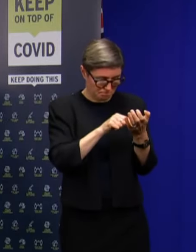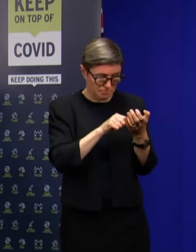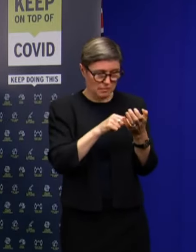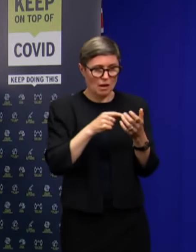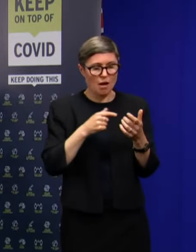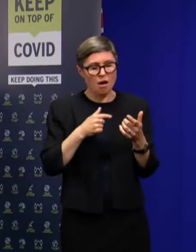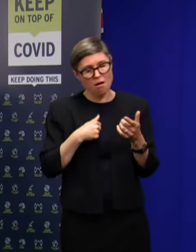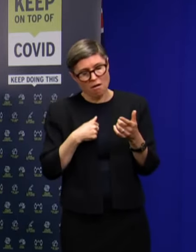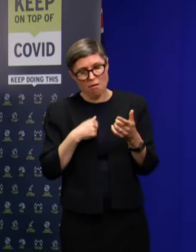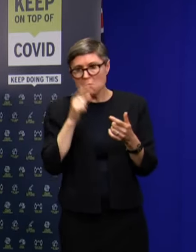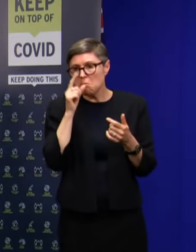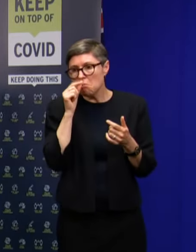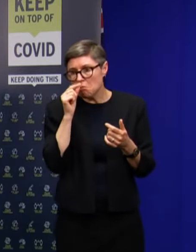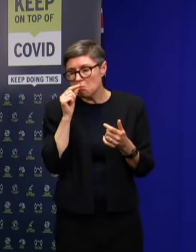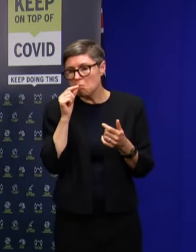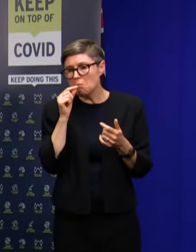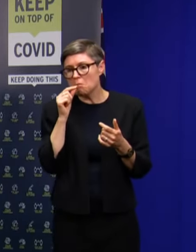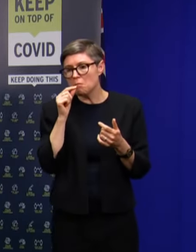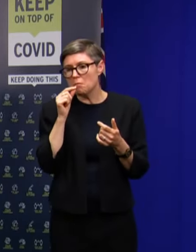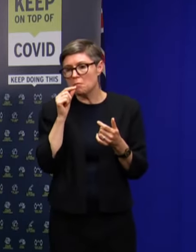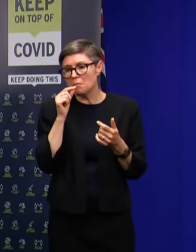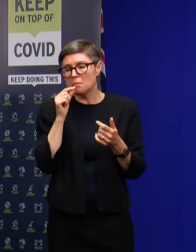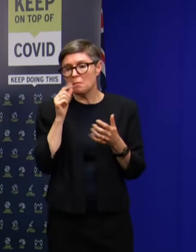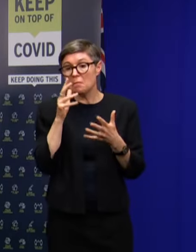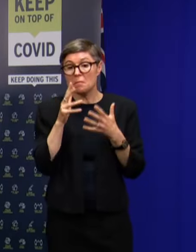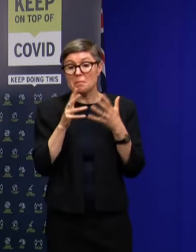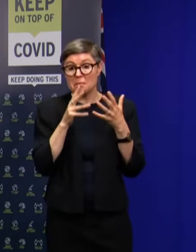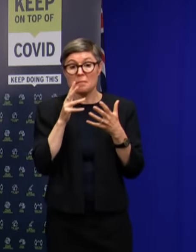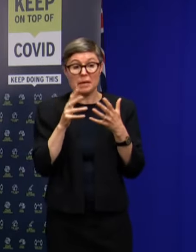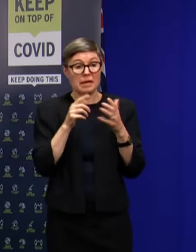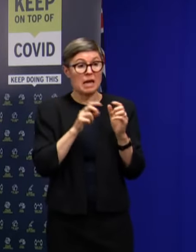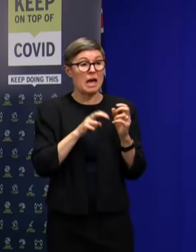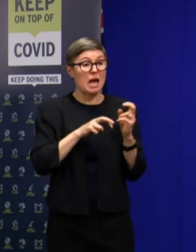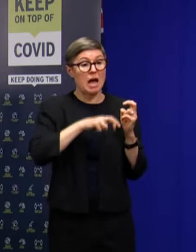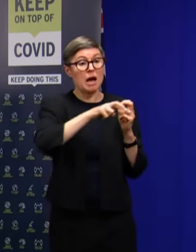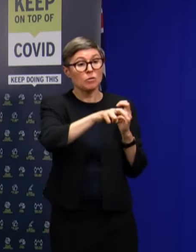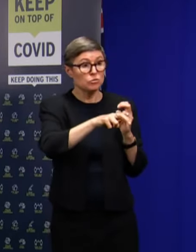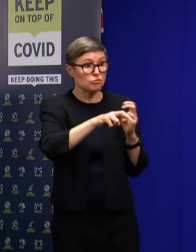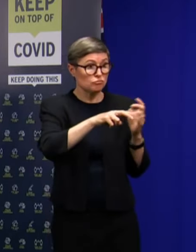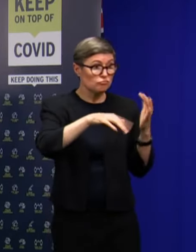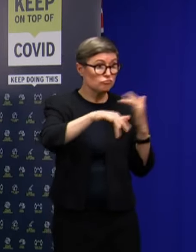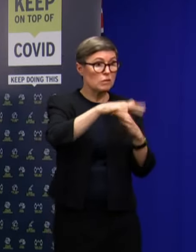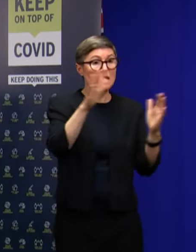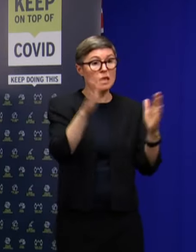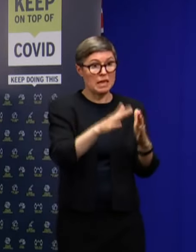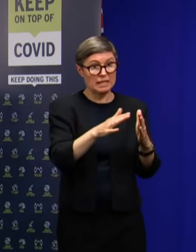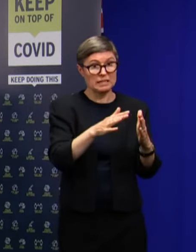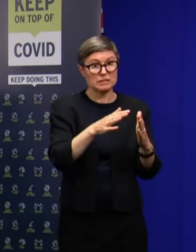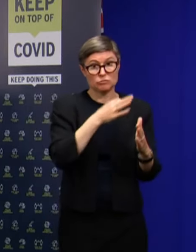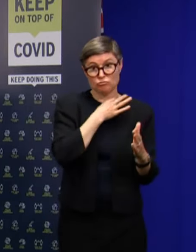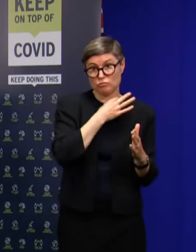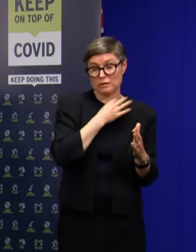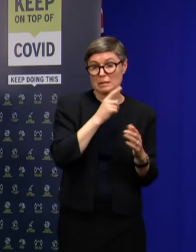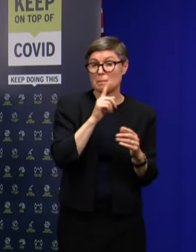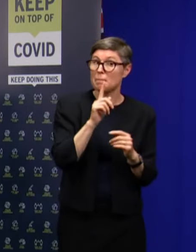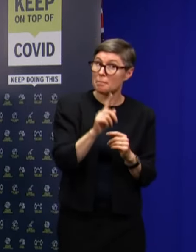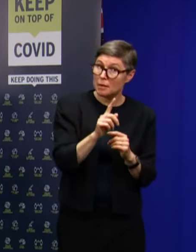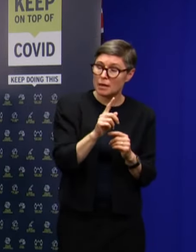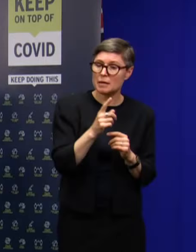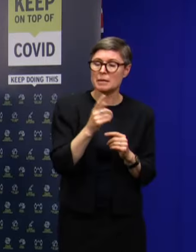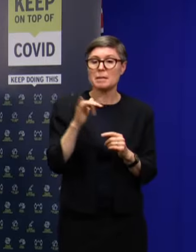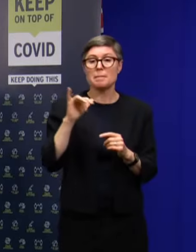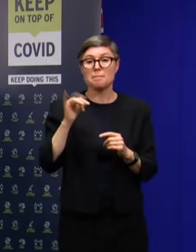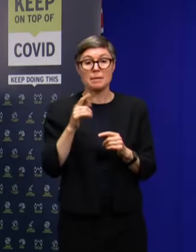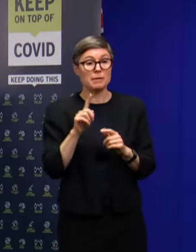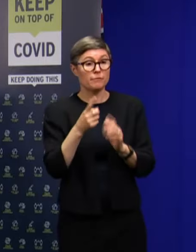to assume that that means that he was less infectious when he was out and about. The other possibility is that the sample that was